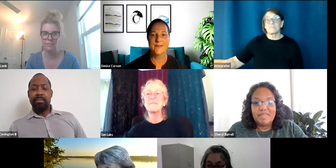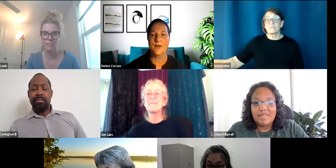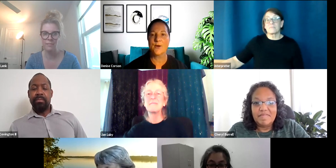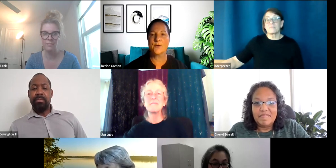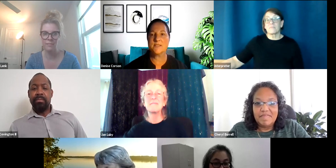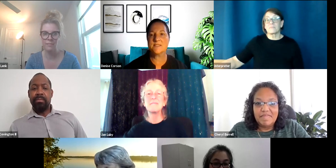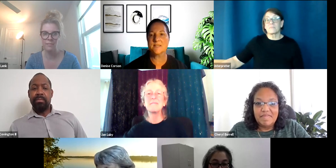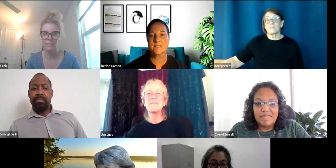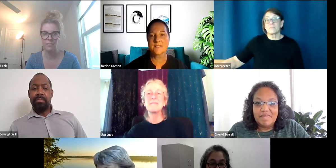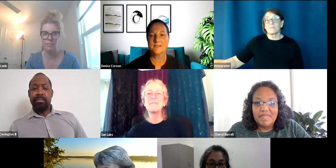Thank Ernest?